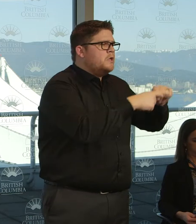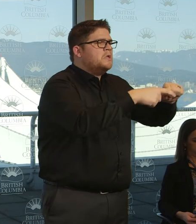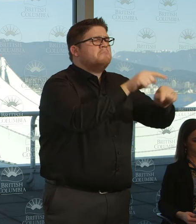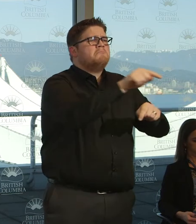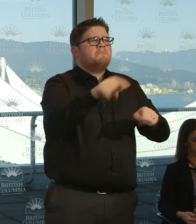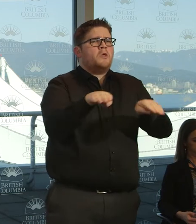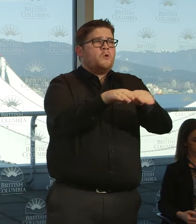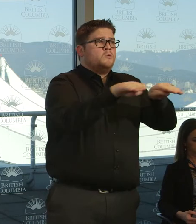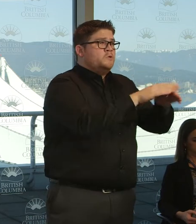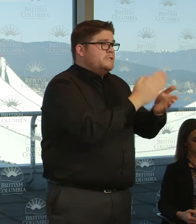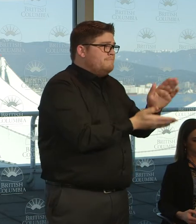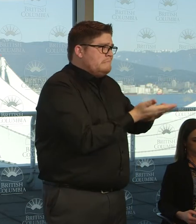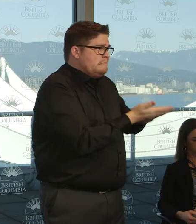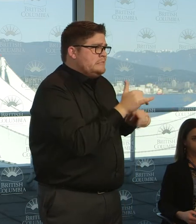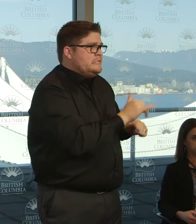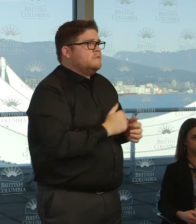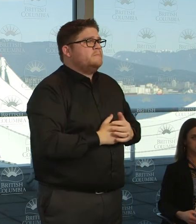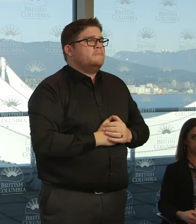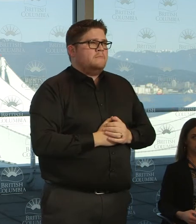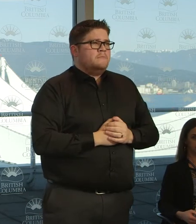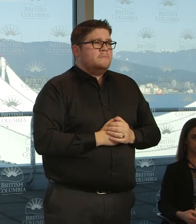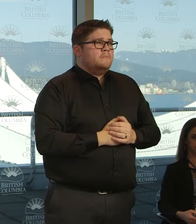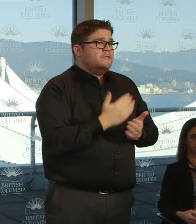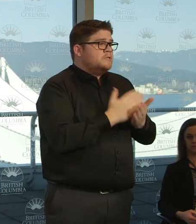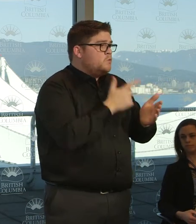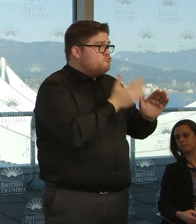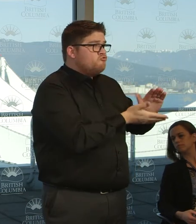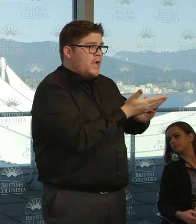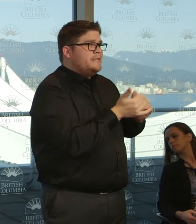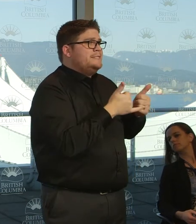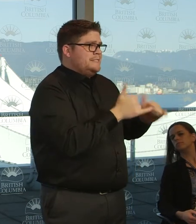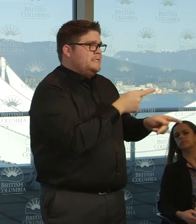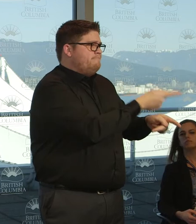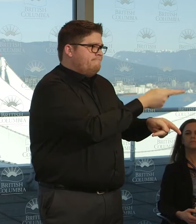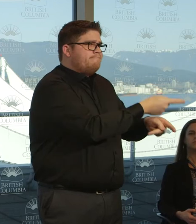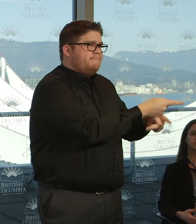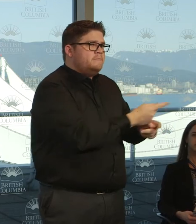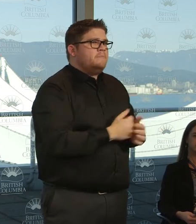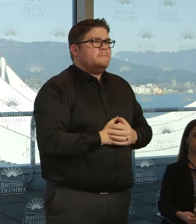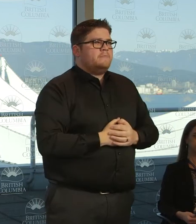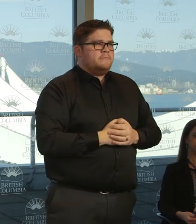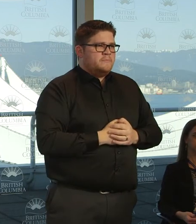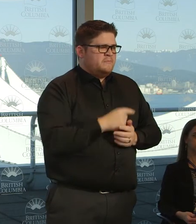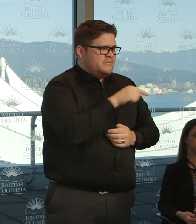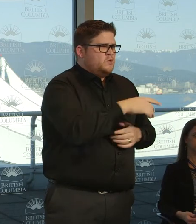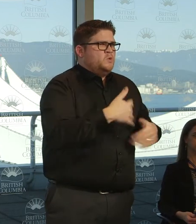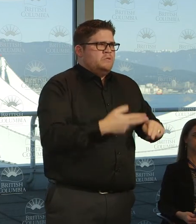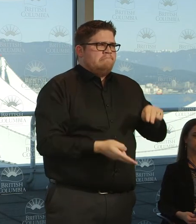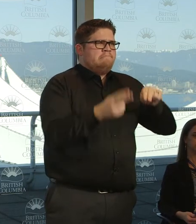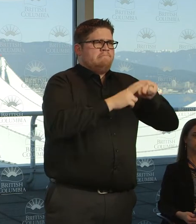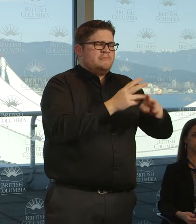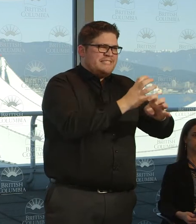So this will help our childcare daycare centres implement a more rigorous approach to things like hand hygiene, food